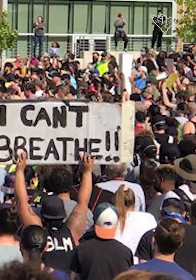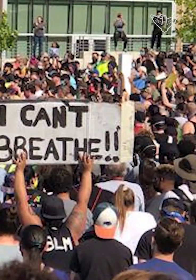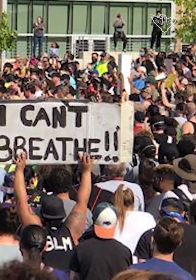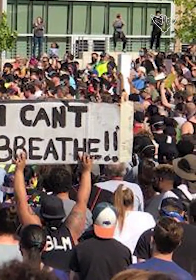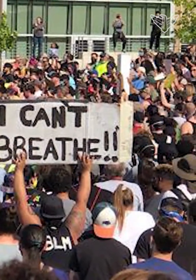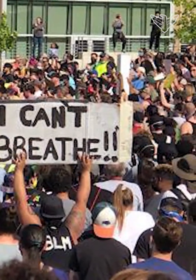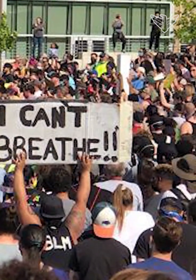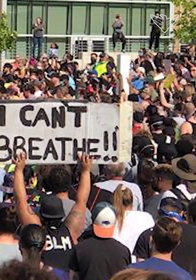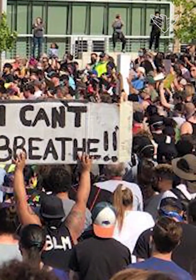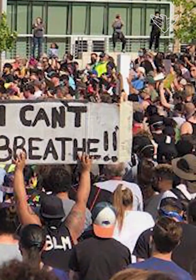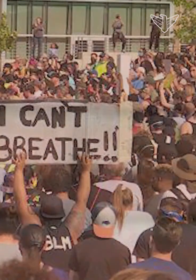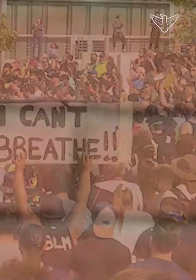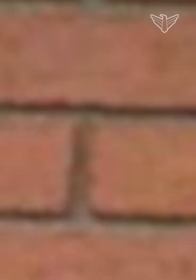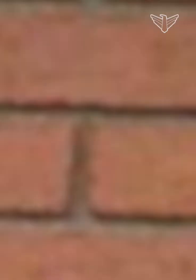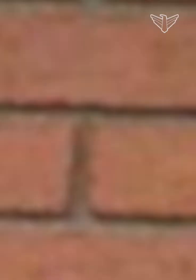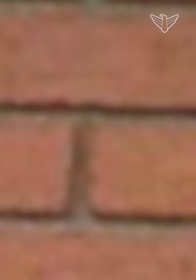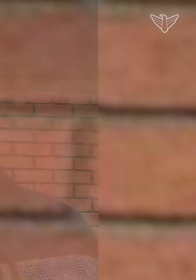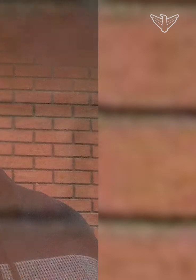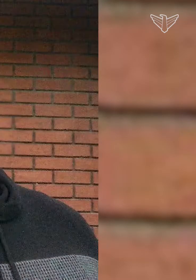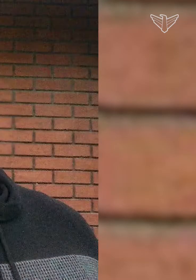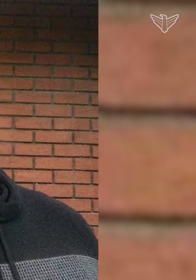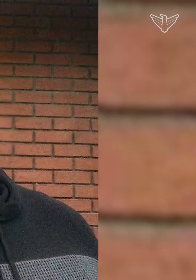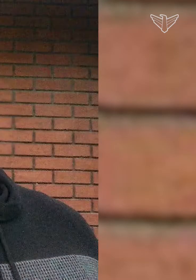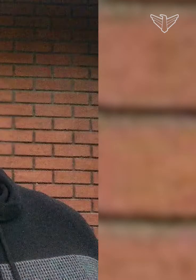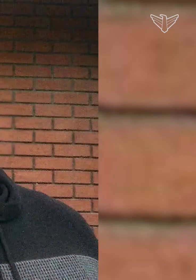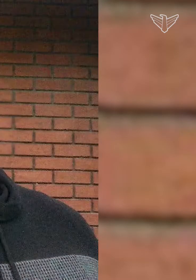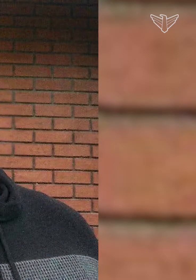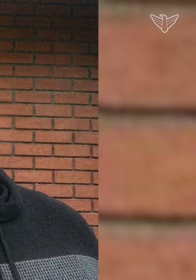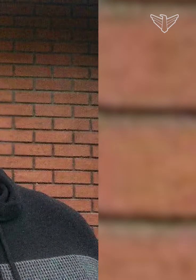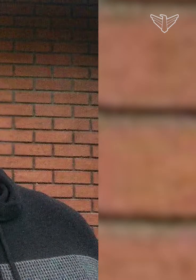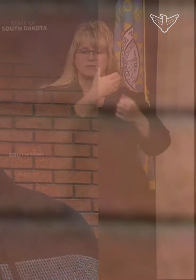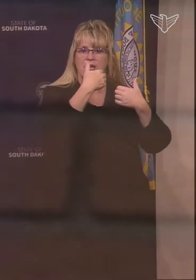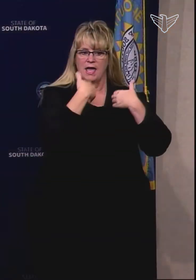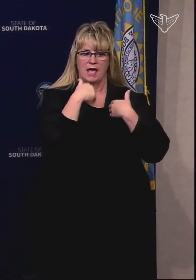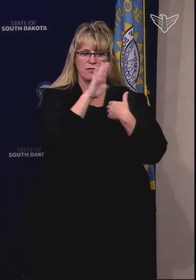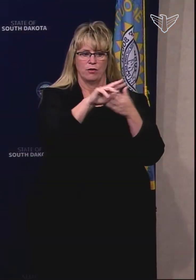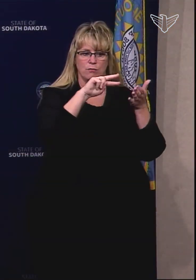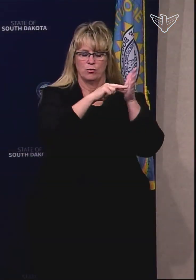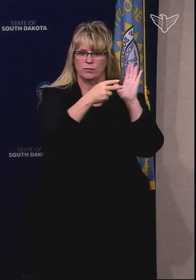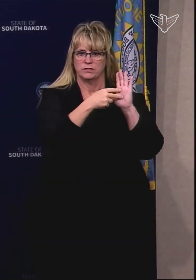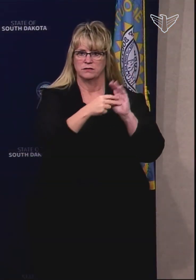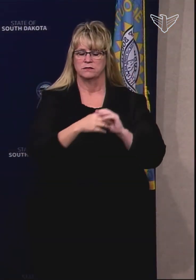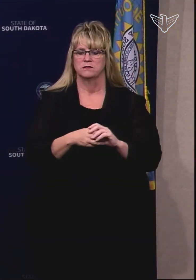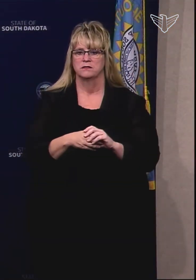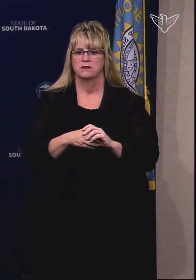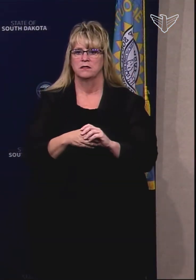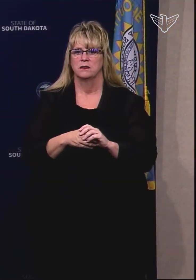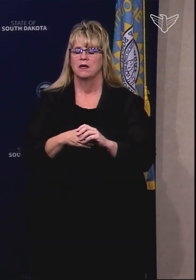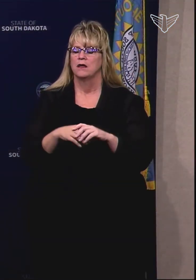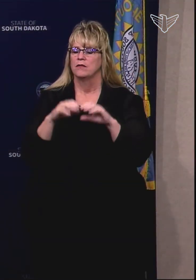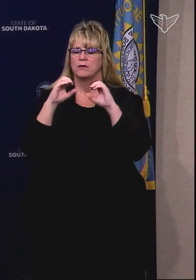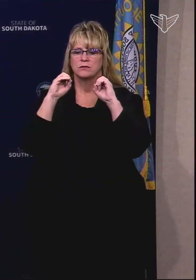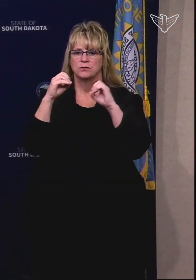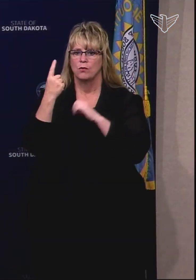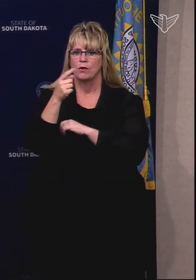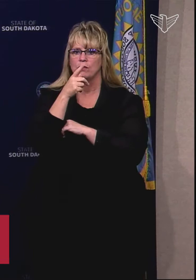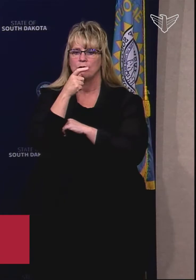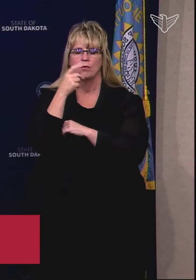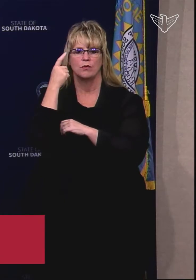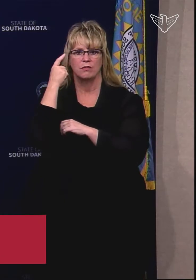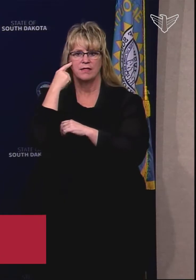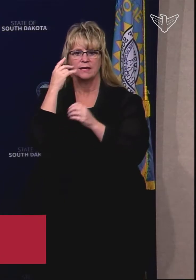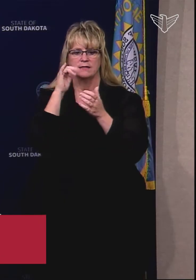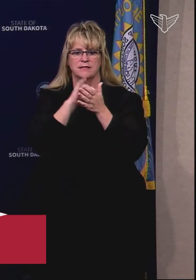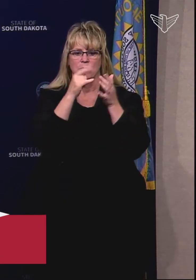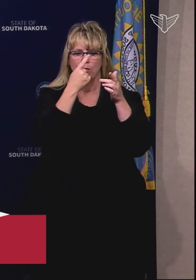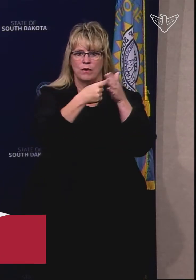Dakota and the nation after police involvement in a black man's death in Minneapolis. There is no one who thinks that what happened to George Floyd